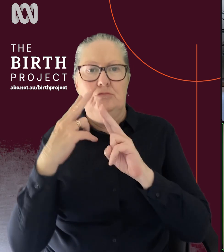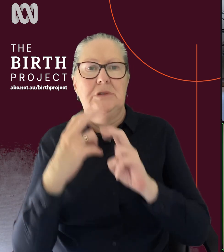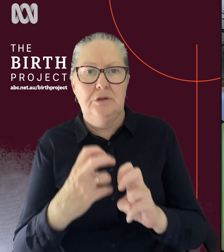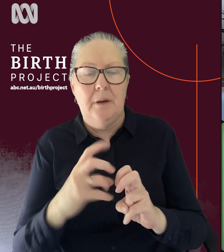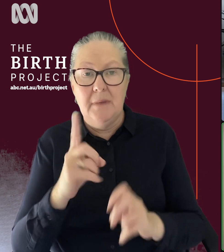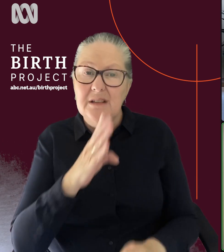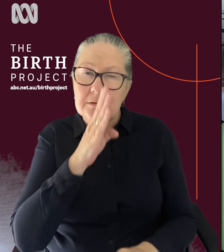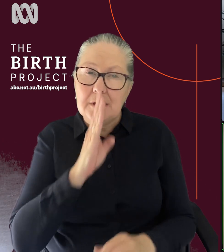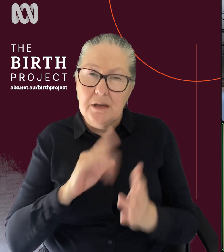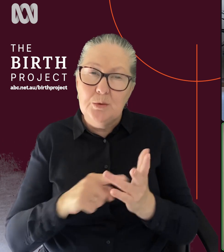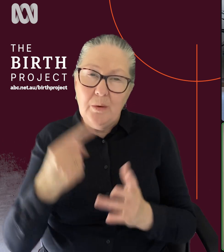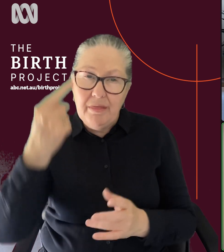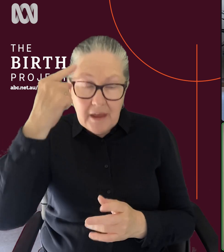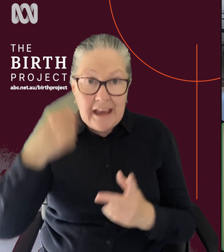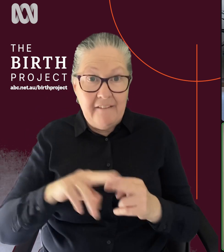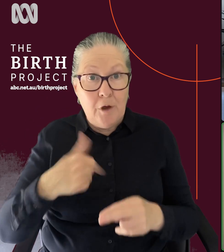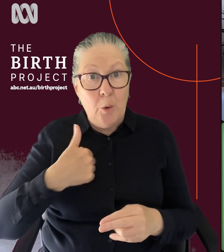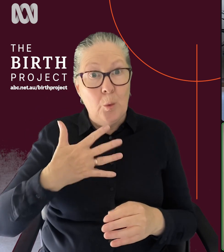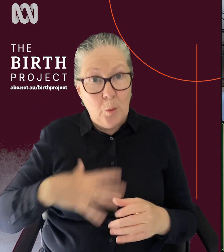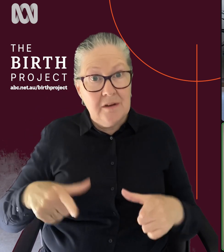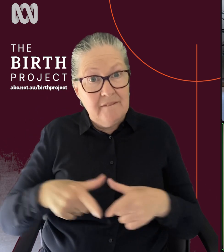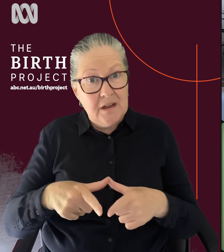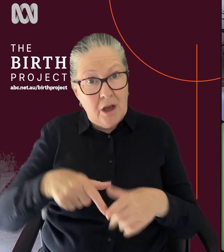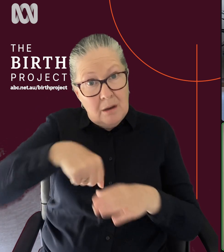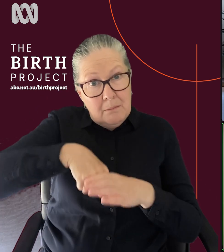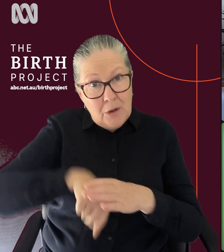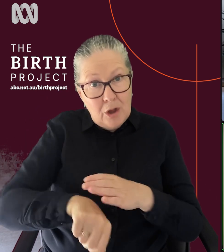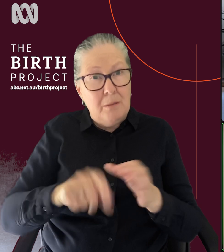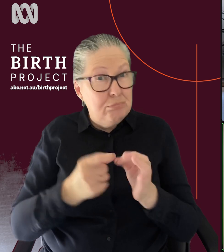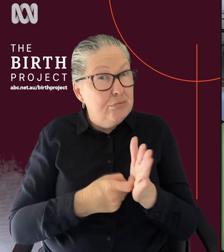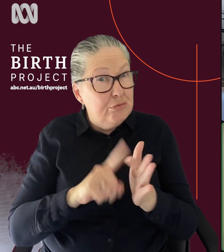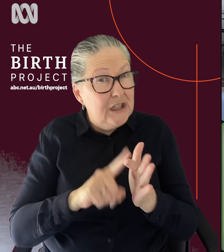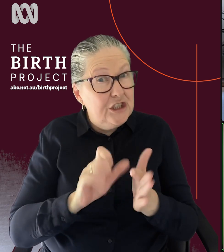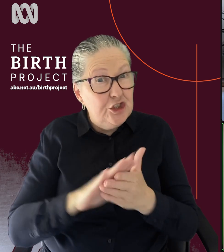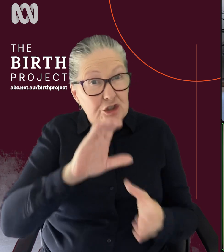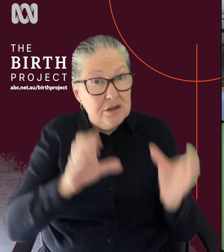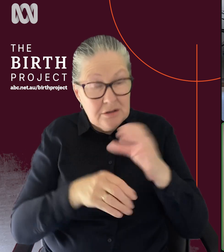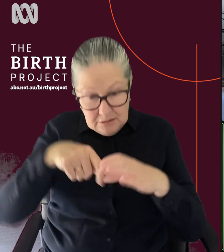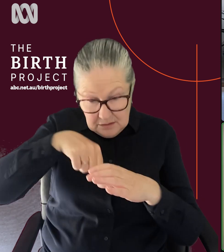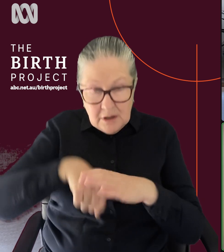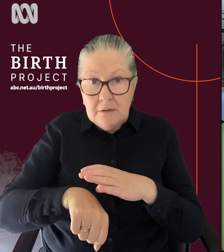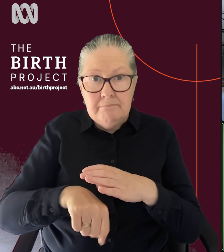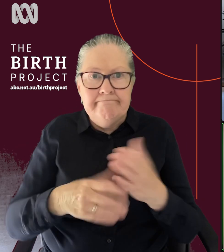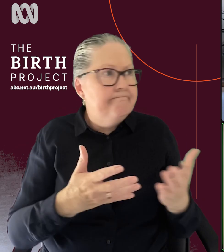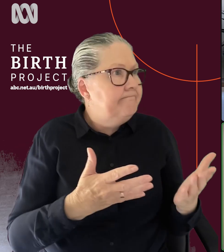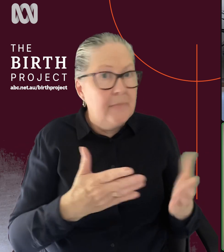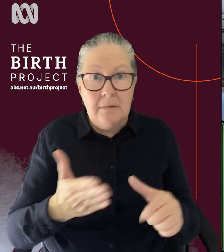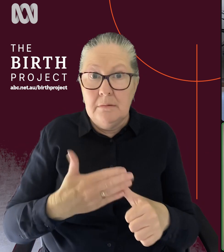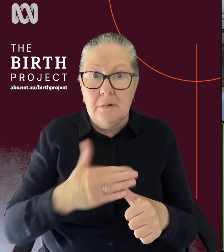but I mean, it is sad to think that perhaps if you want to have a vaginal breach birth in your hospital or your zone zoning, there's just no one there to support